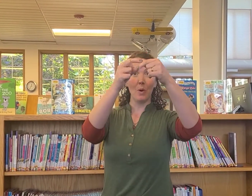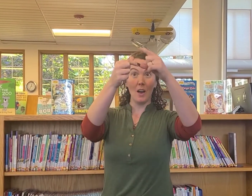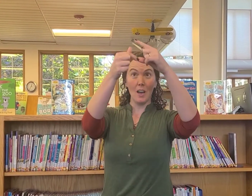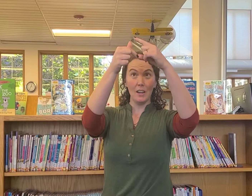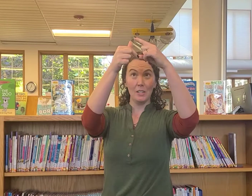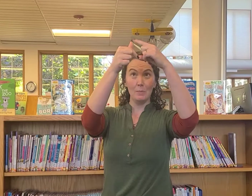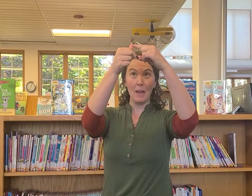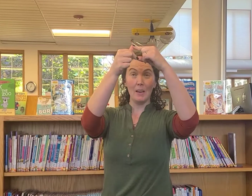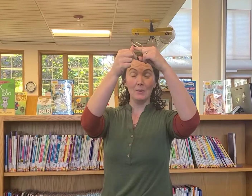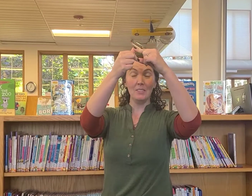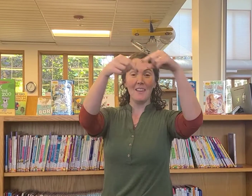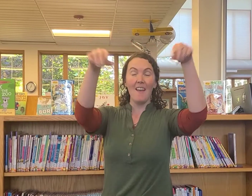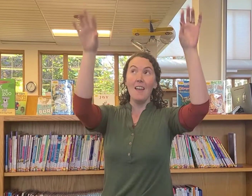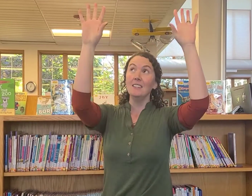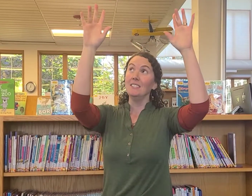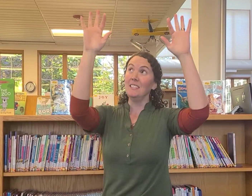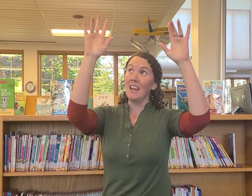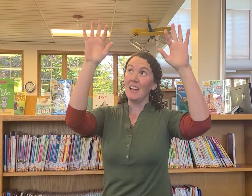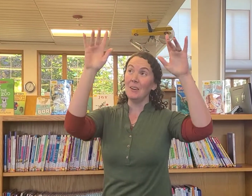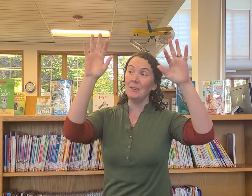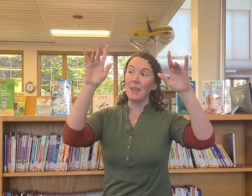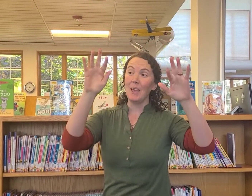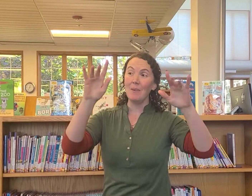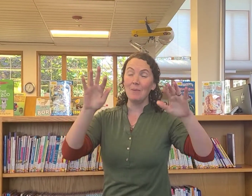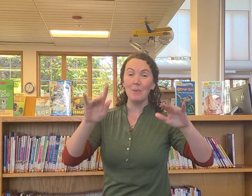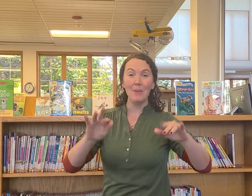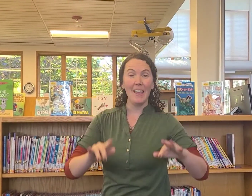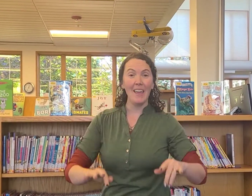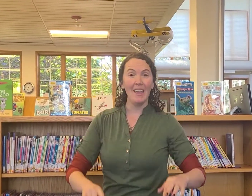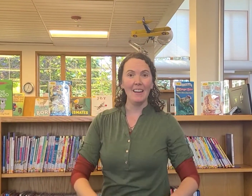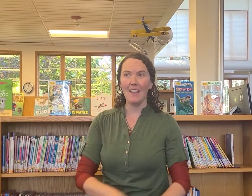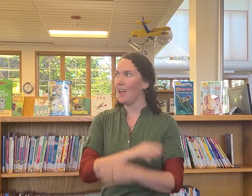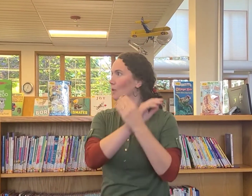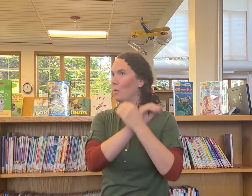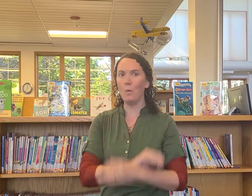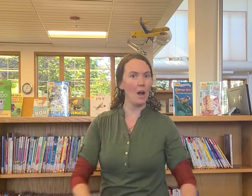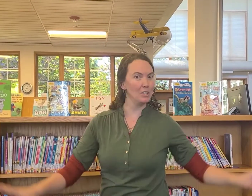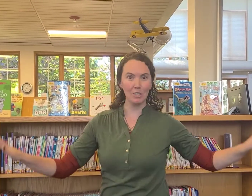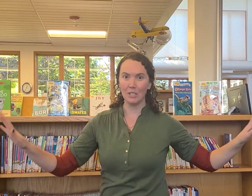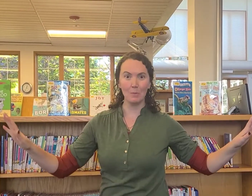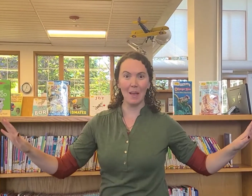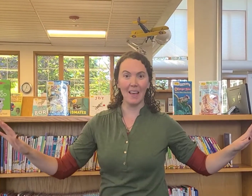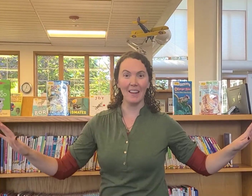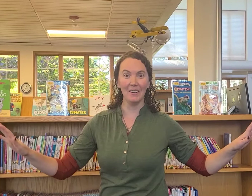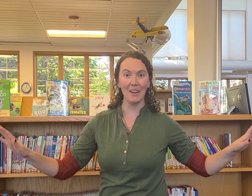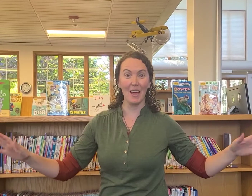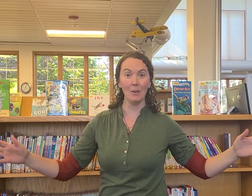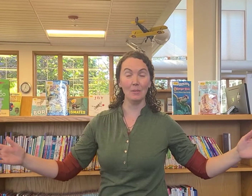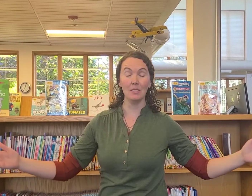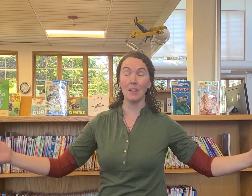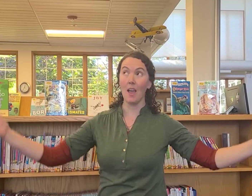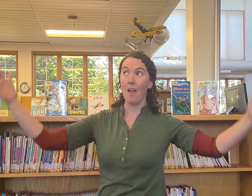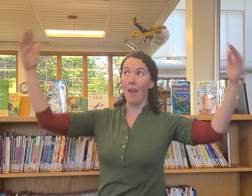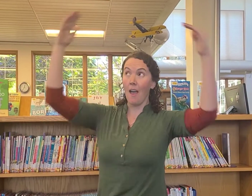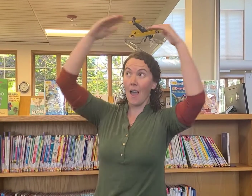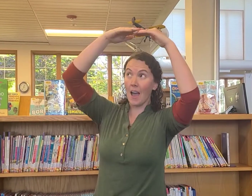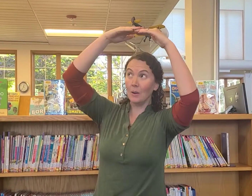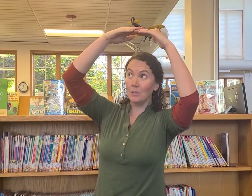water spout. Down came the rain and washed the spider out. Out